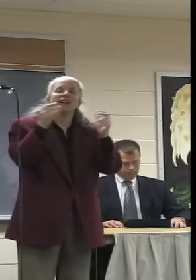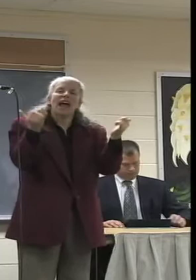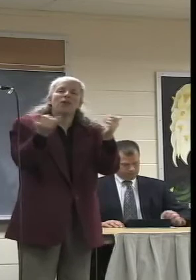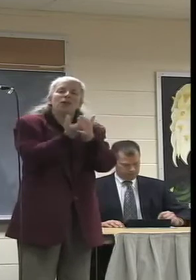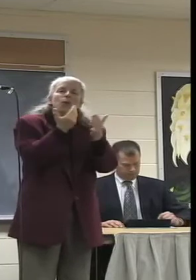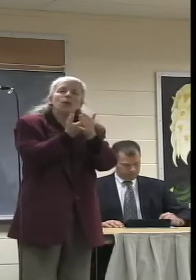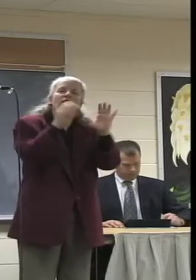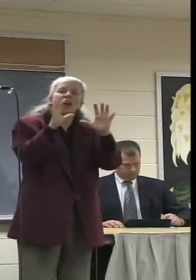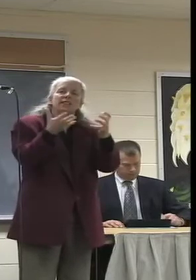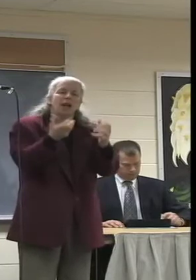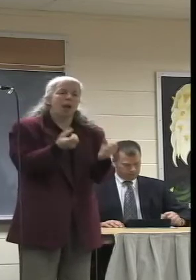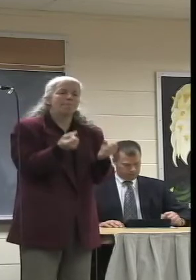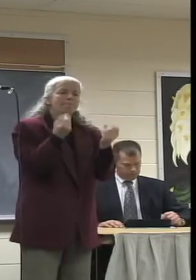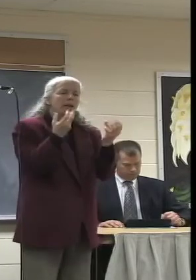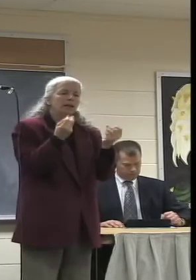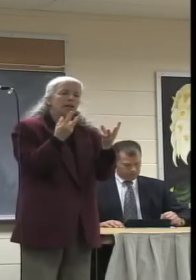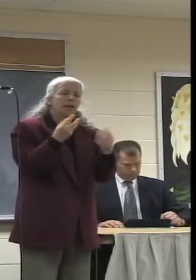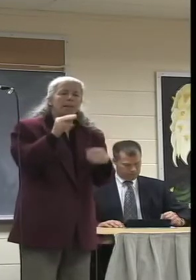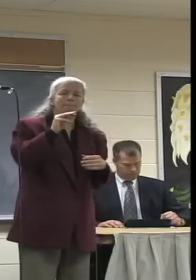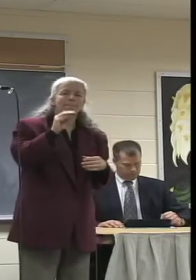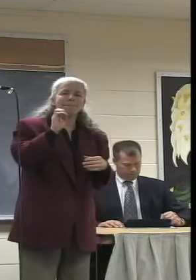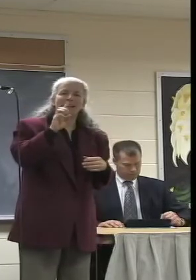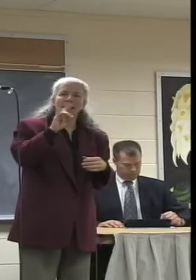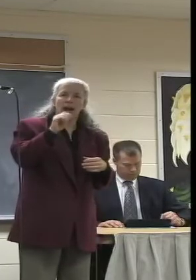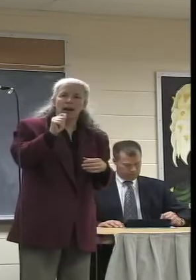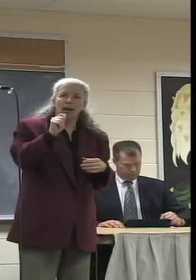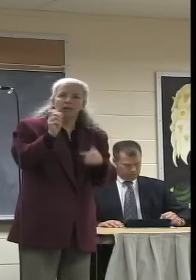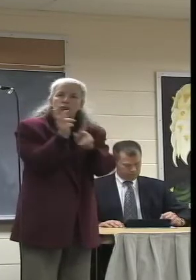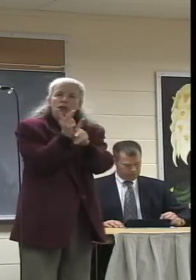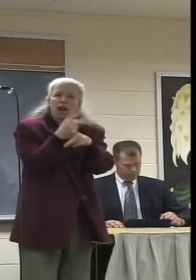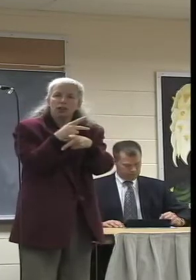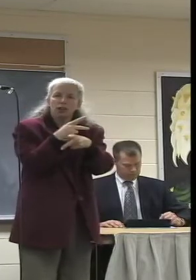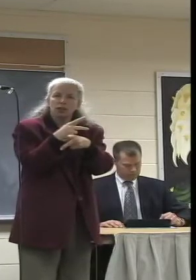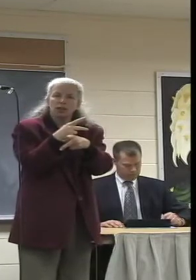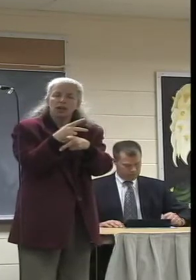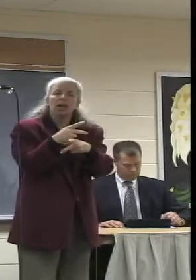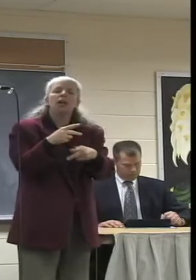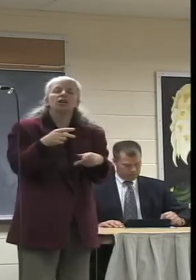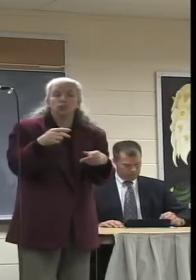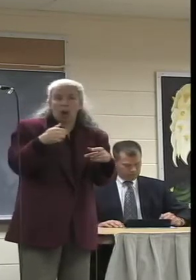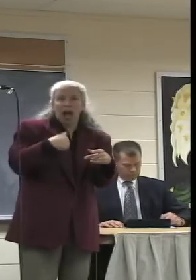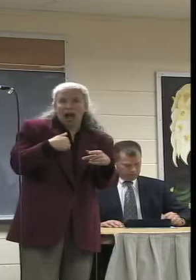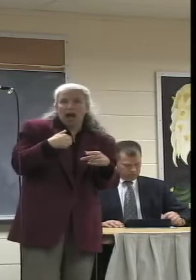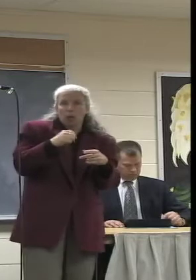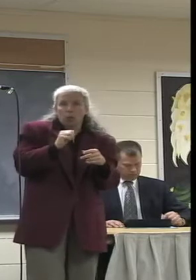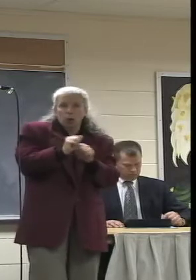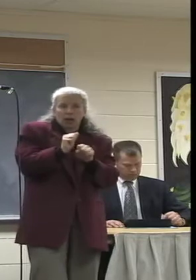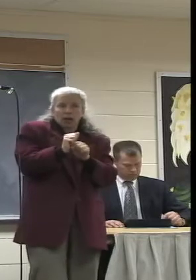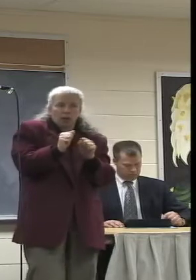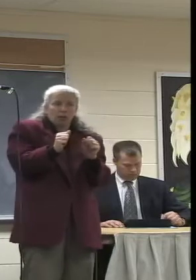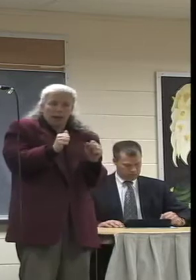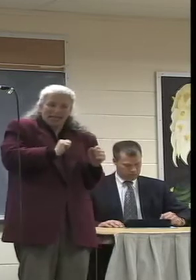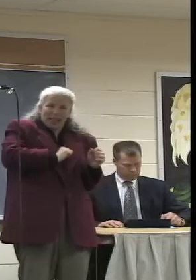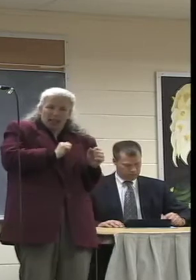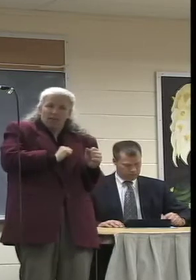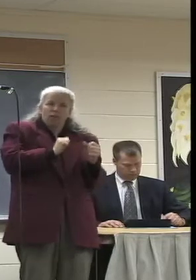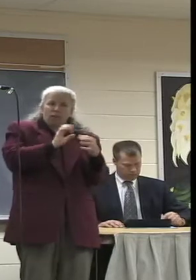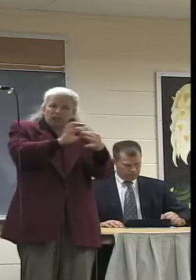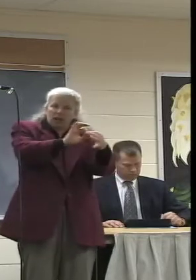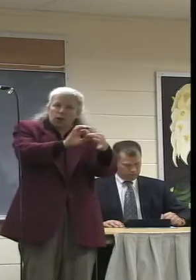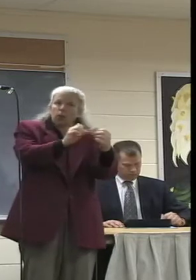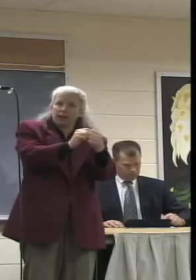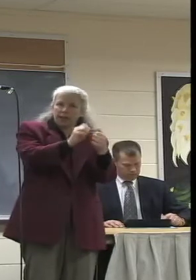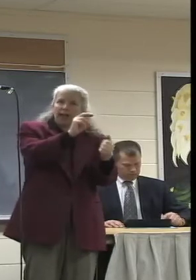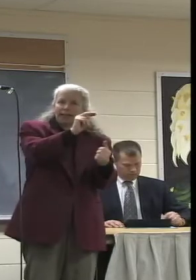and it's going to be taught collaboratively by myself and the NCTV staff. We are very excited about this